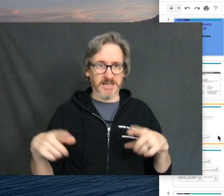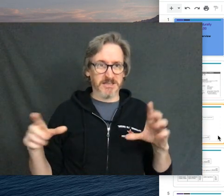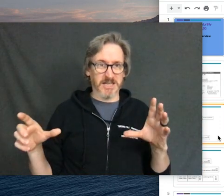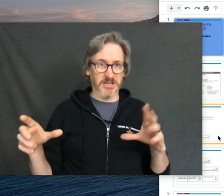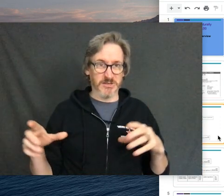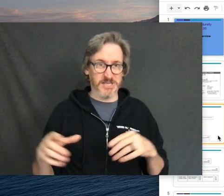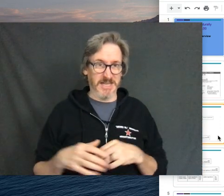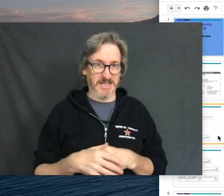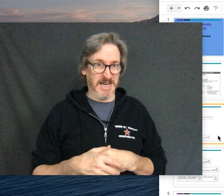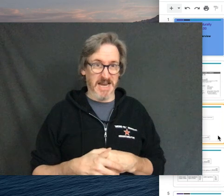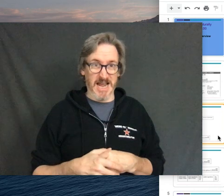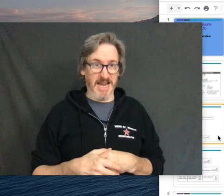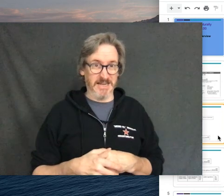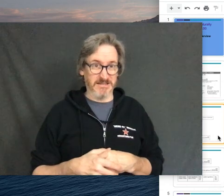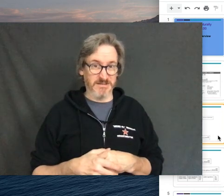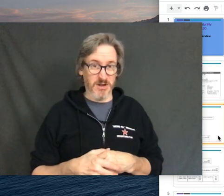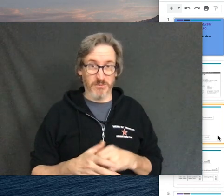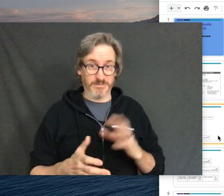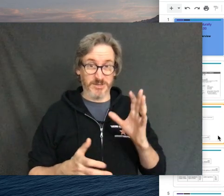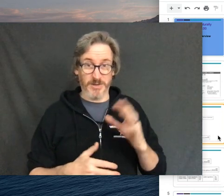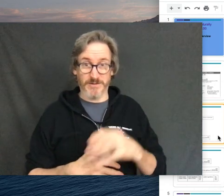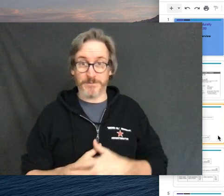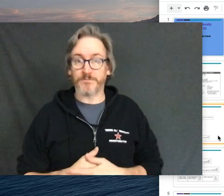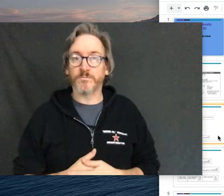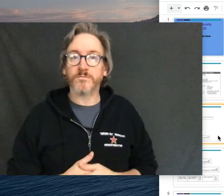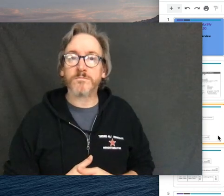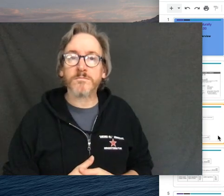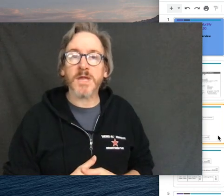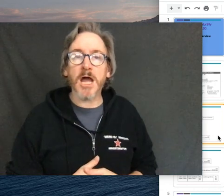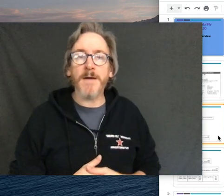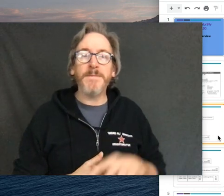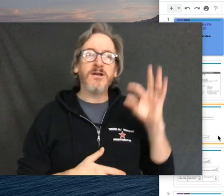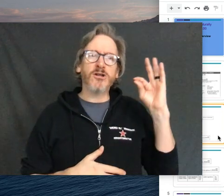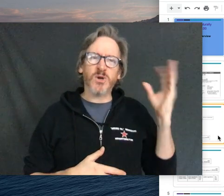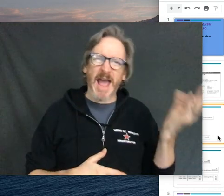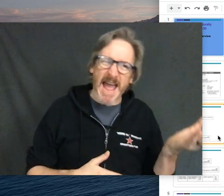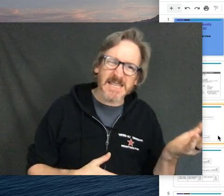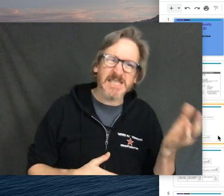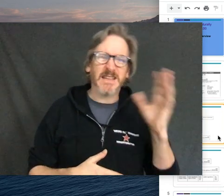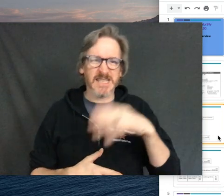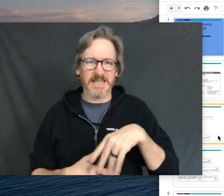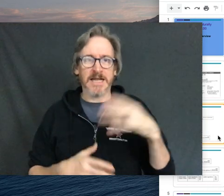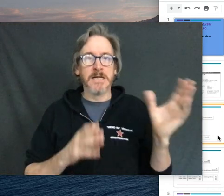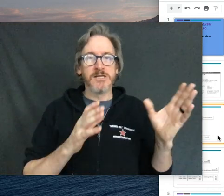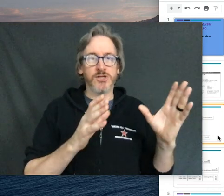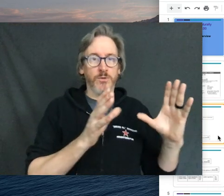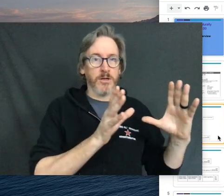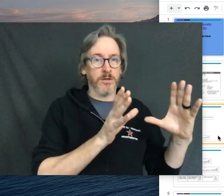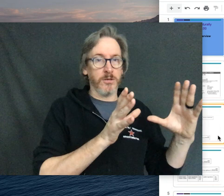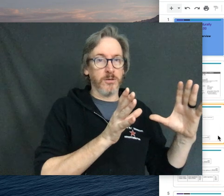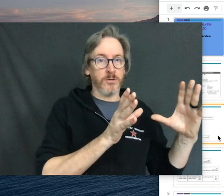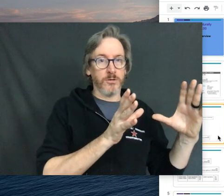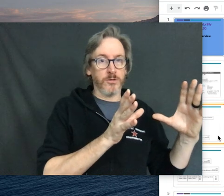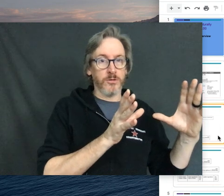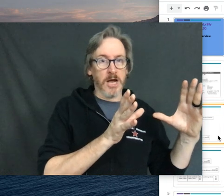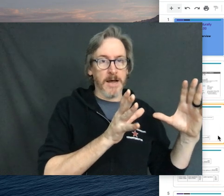screen that you'll see than I know. So whatever. Also hats and things like that. So